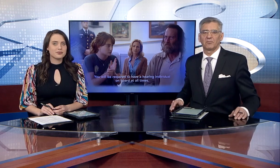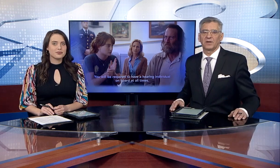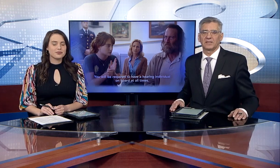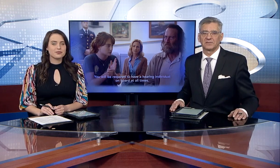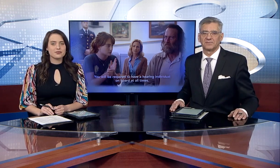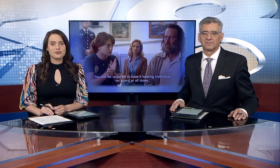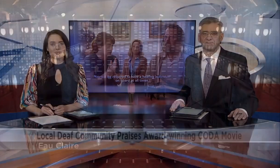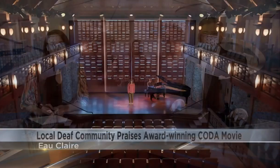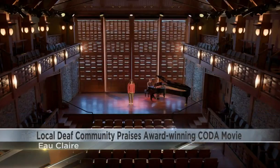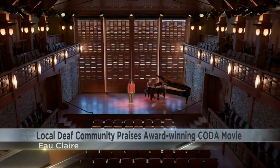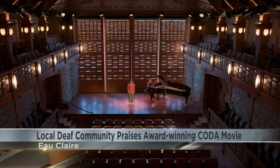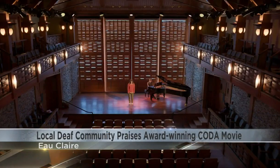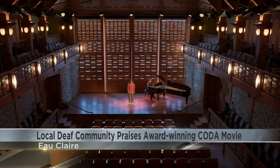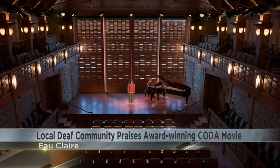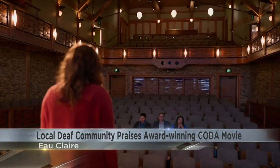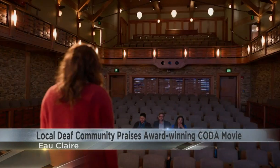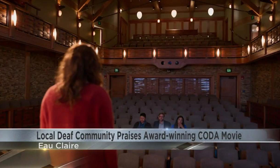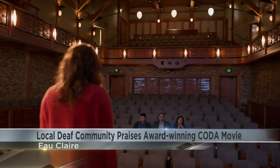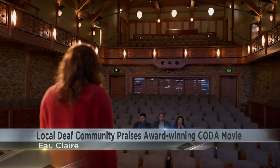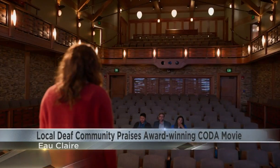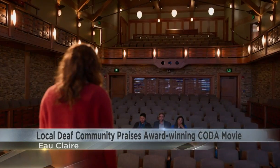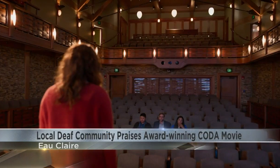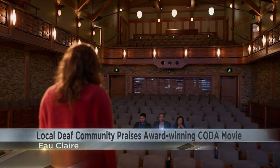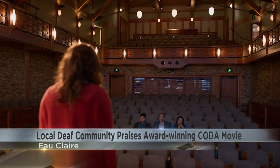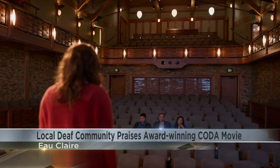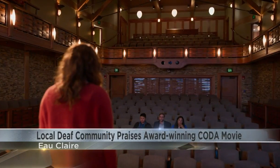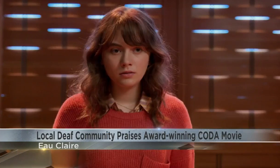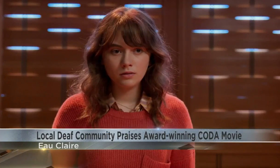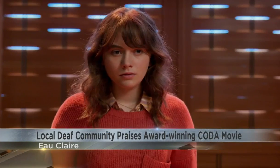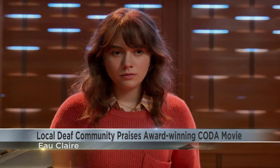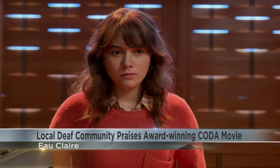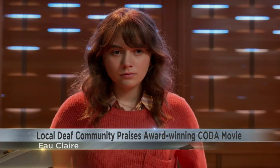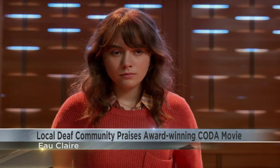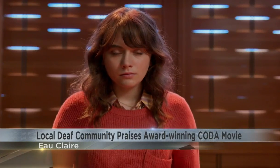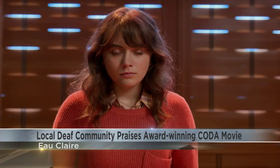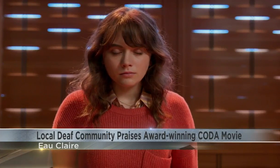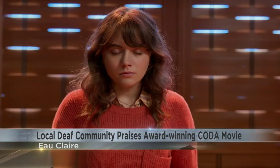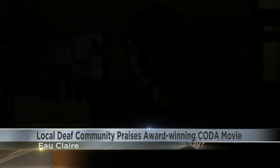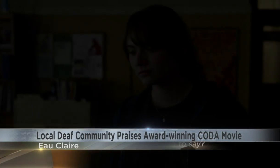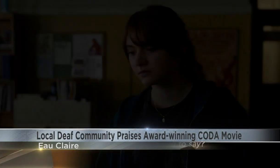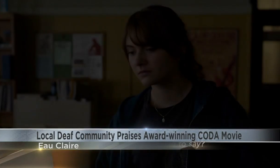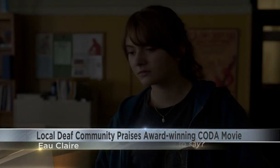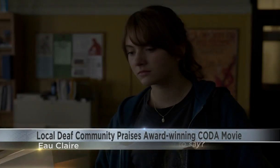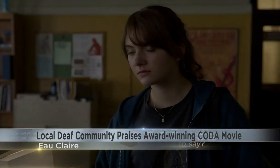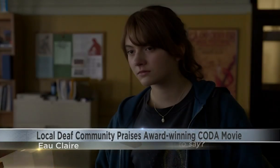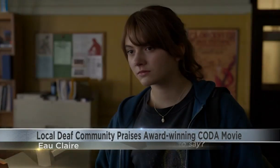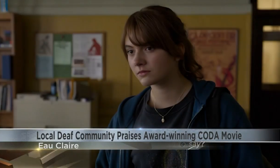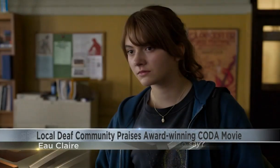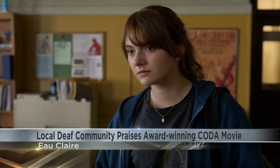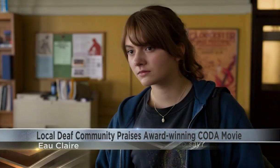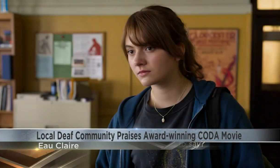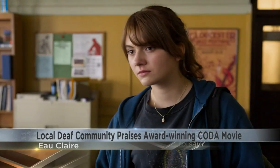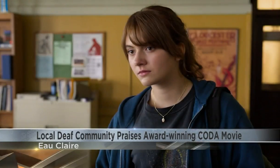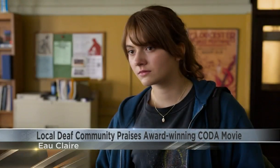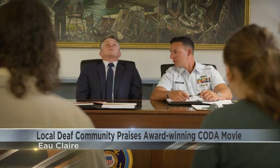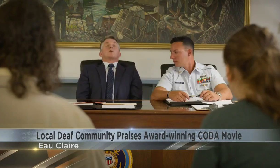brings. The movie CODA is about Ruby, the only hearing member of a deaf family who struggles to balance family